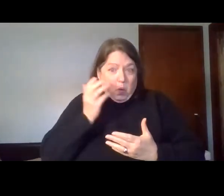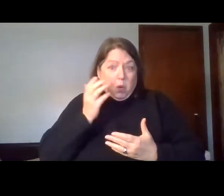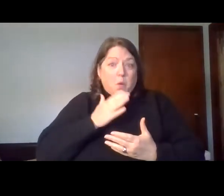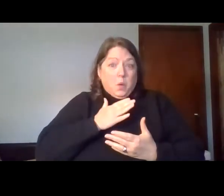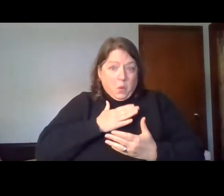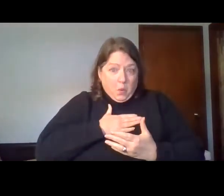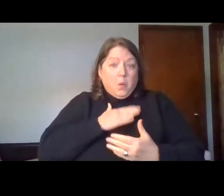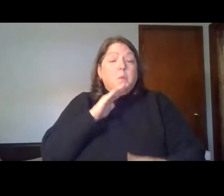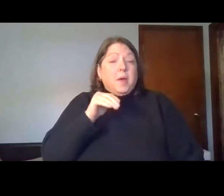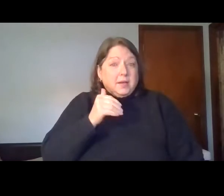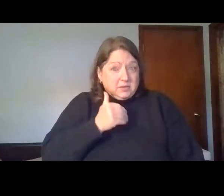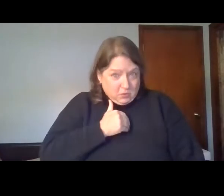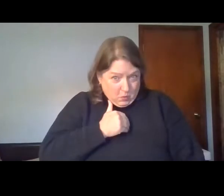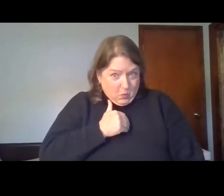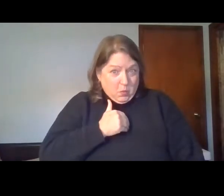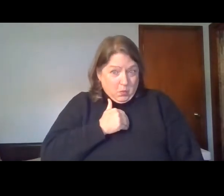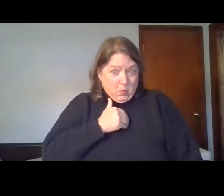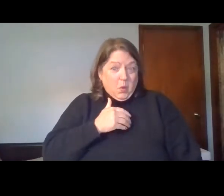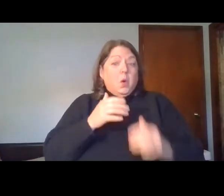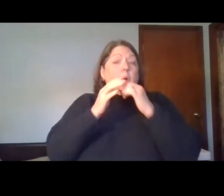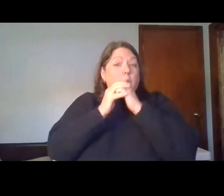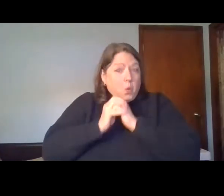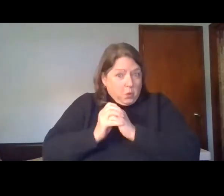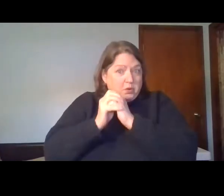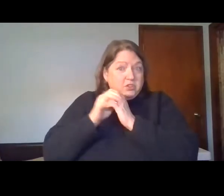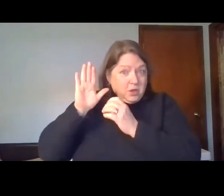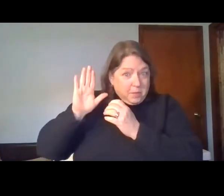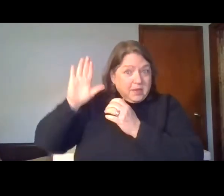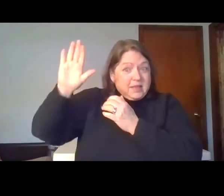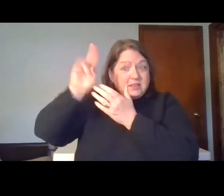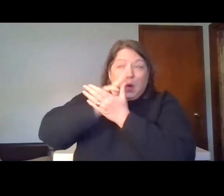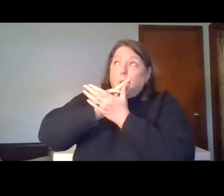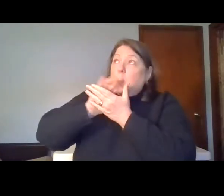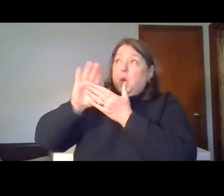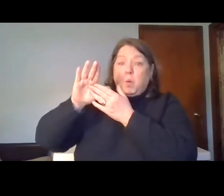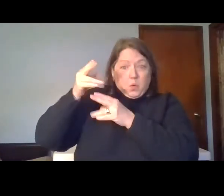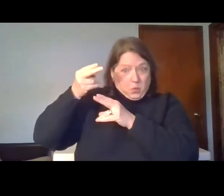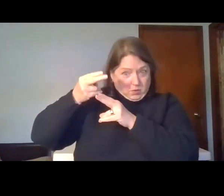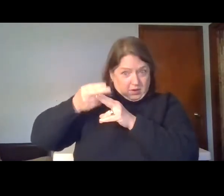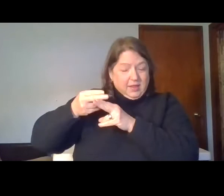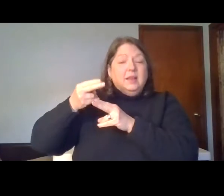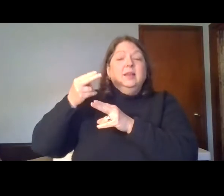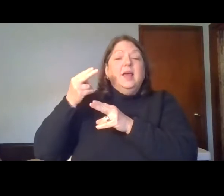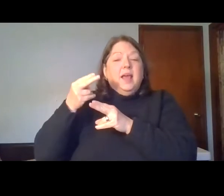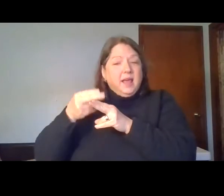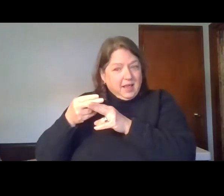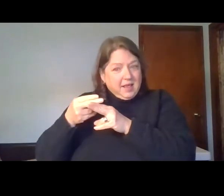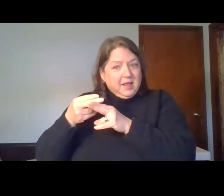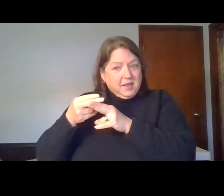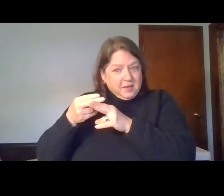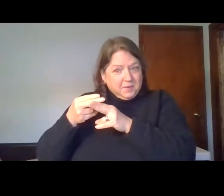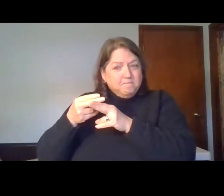O my soul, worship this holy name.